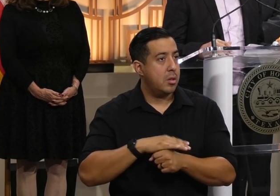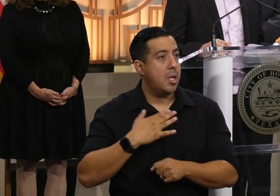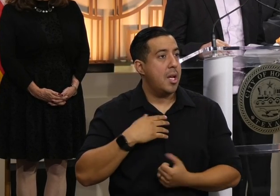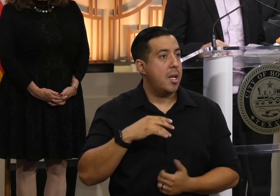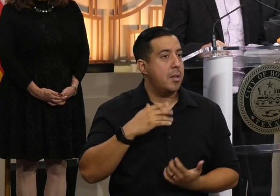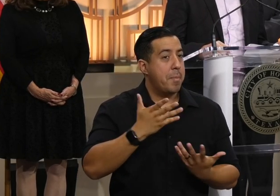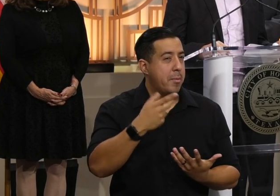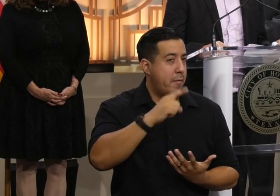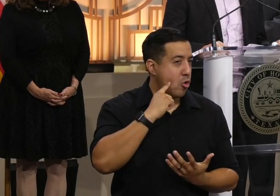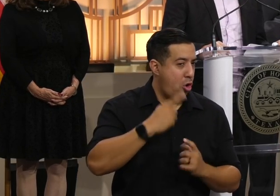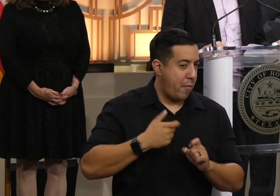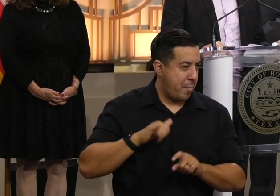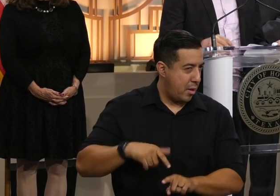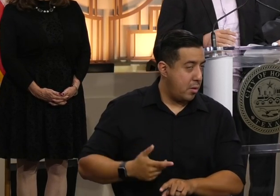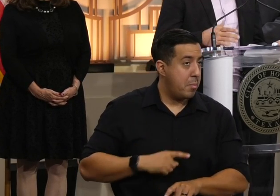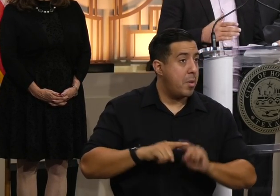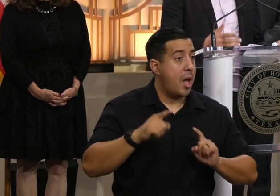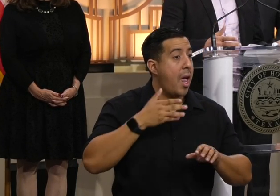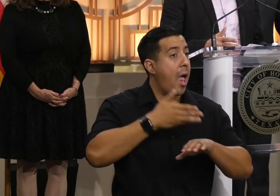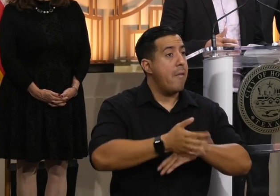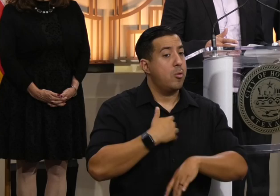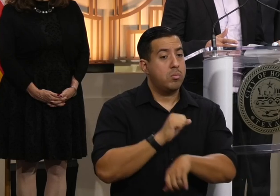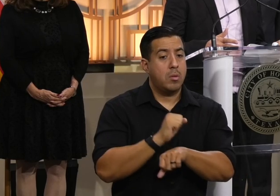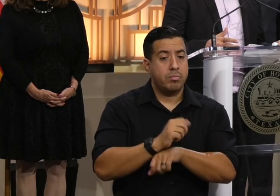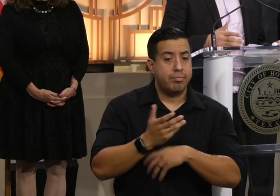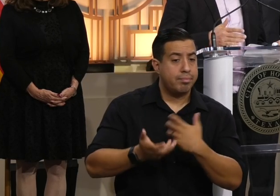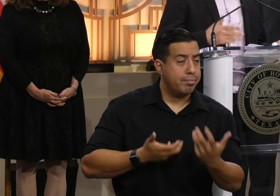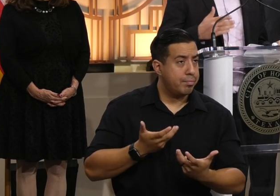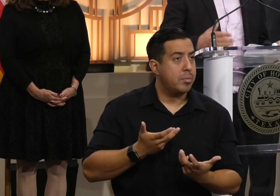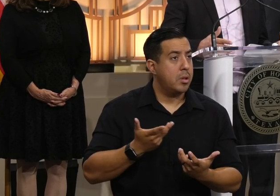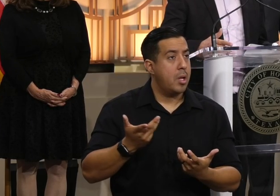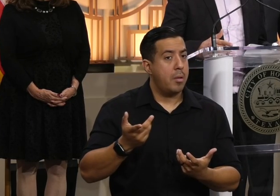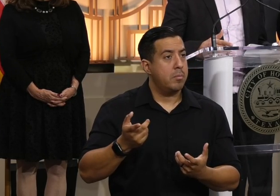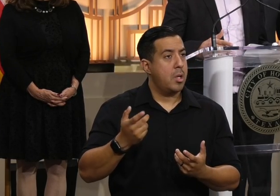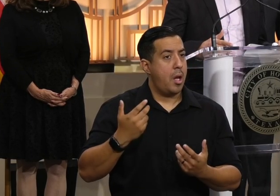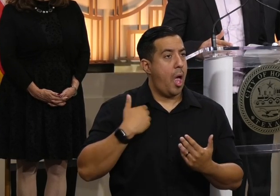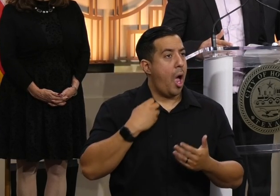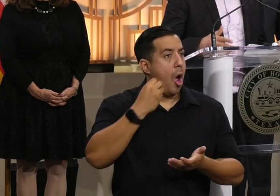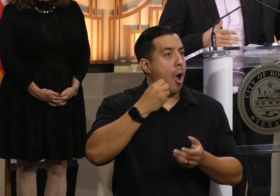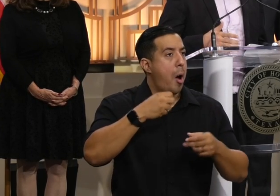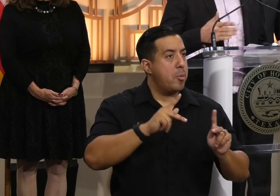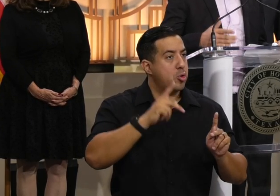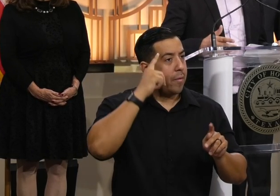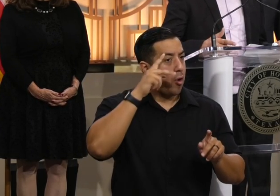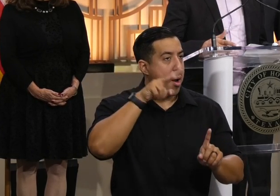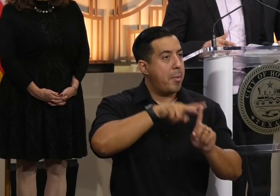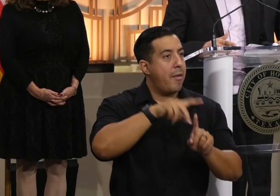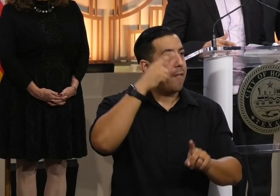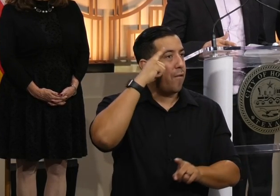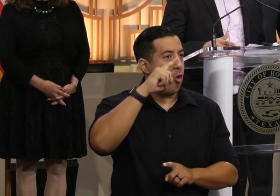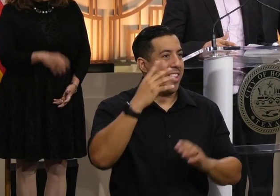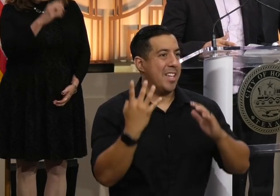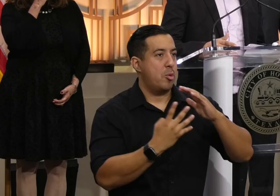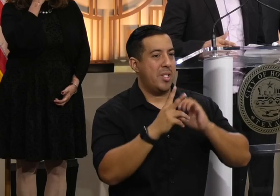may have heard that. And then after working for some time, I was given the option to apply for the Special Immigration Visa,